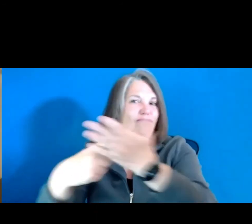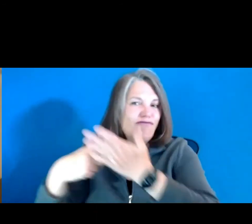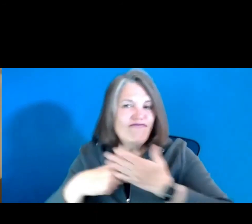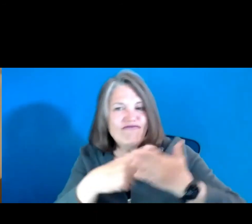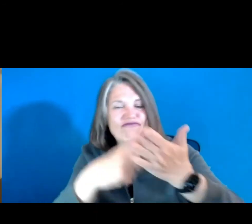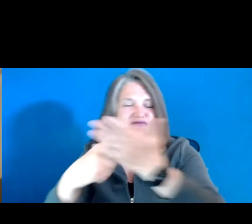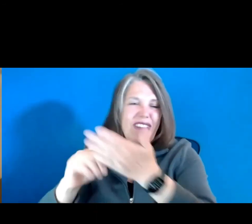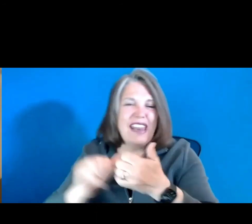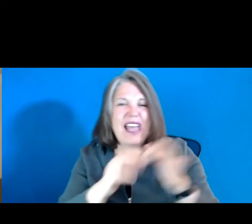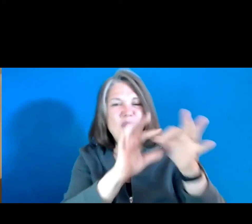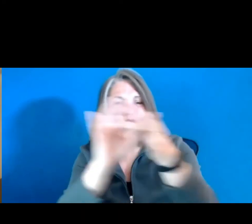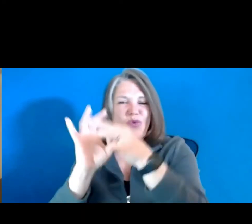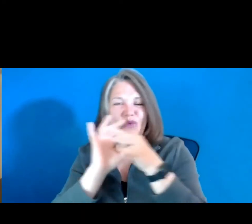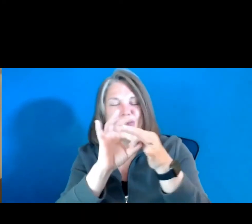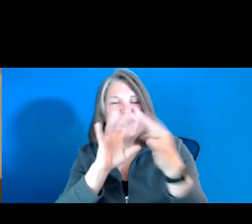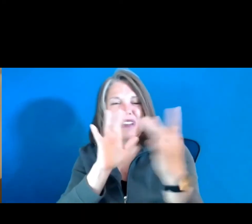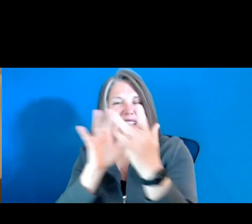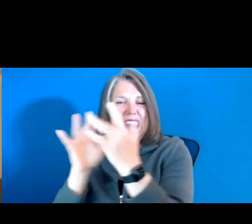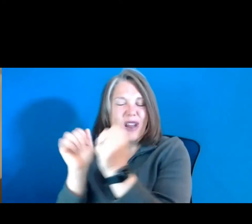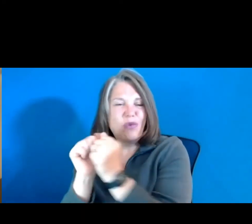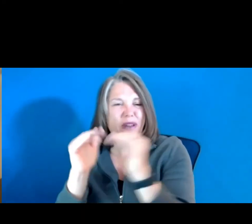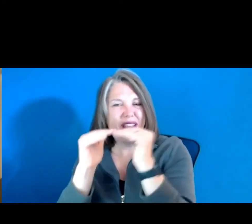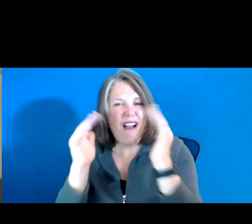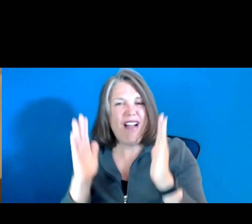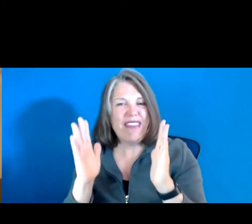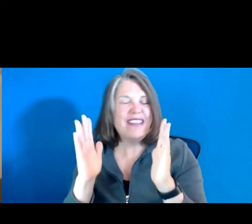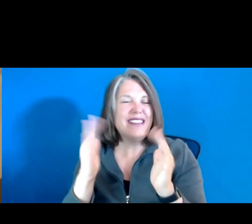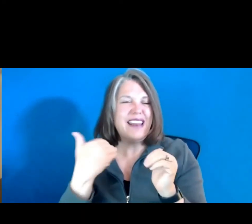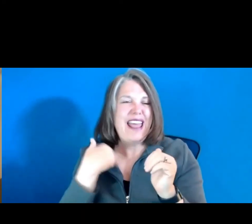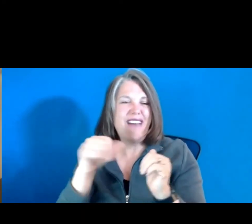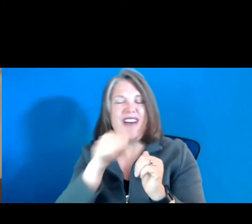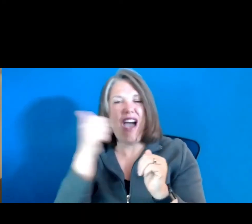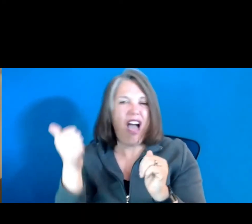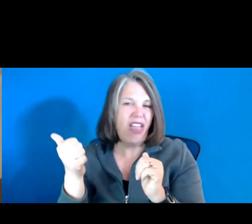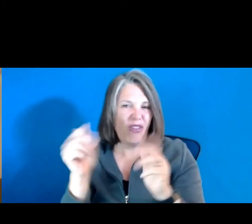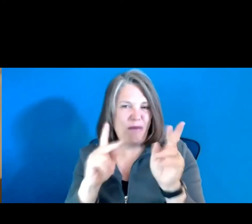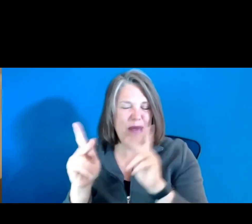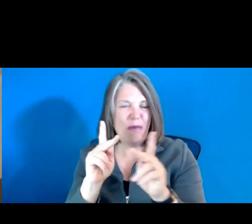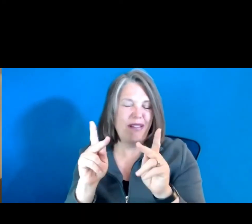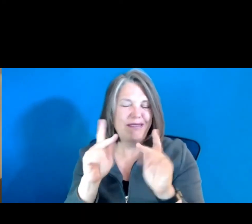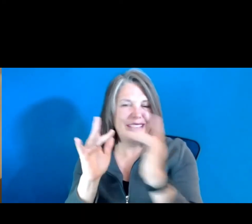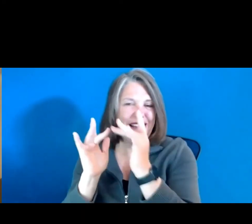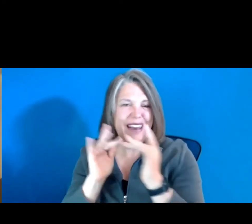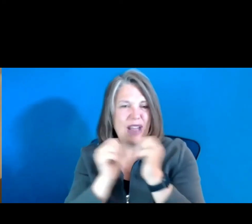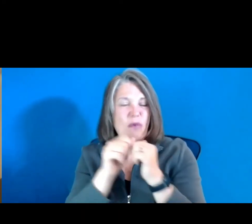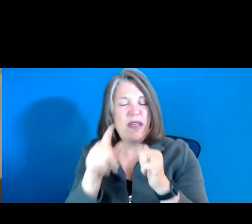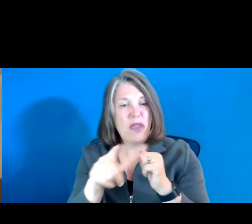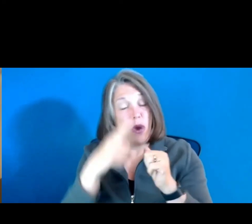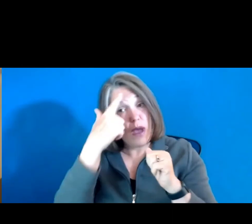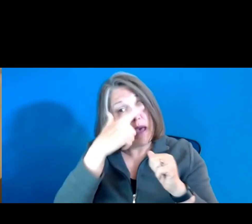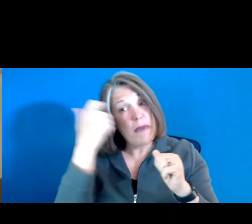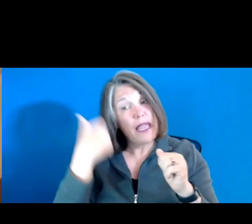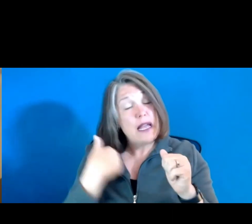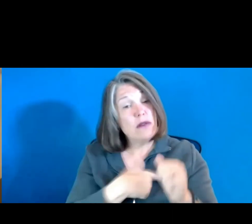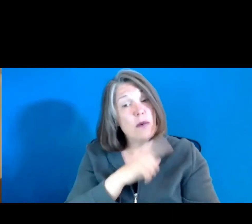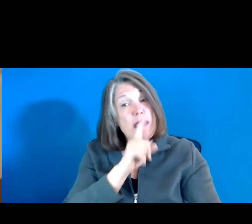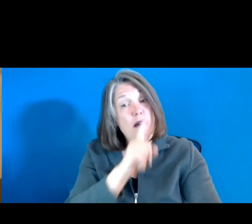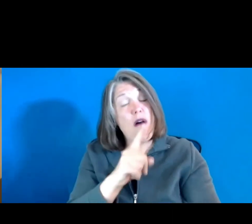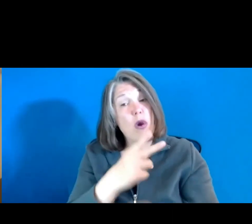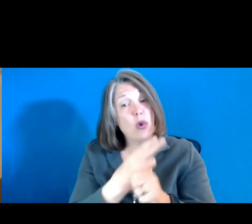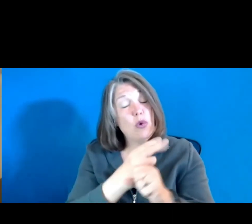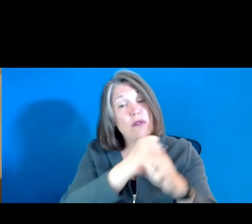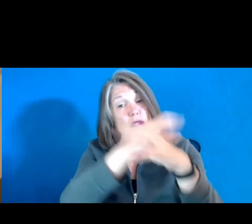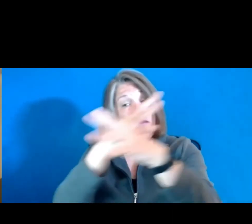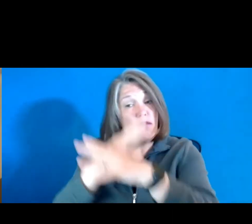connecting with colleagues and having other colleagues connect with you. Because we are in the virtual world,